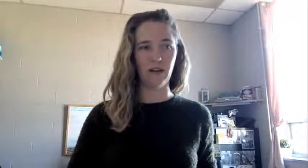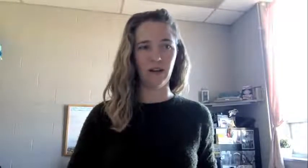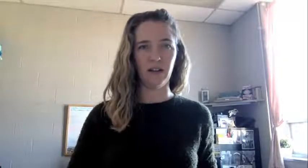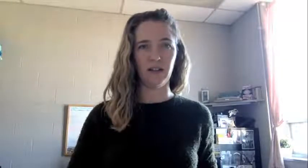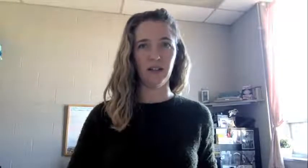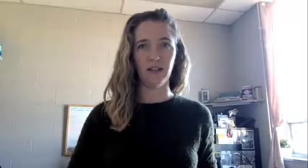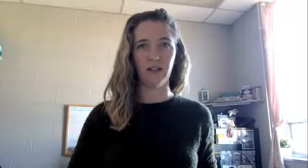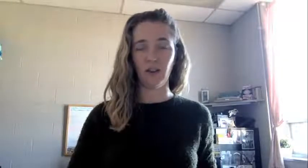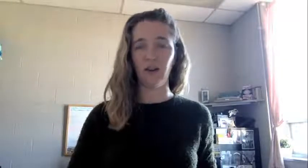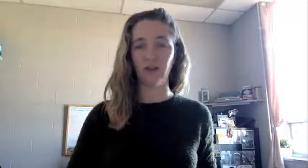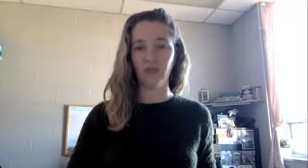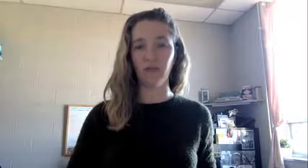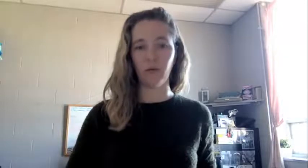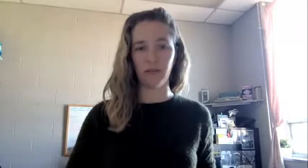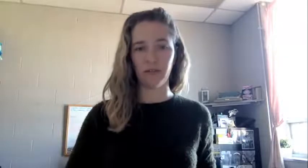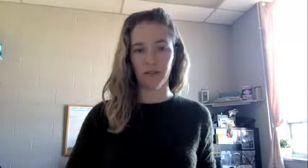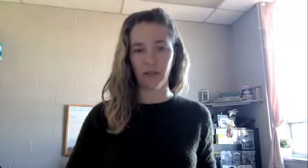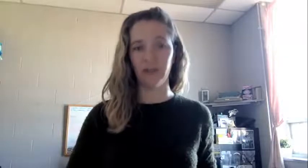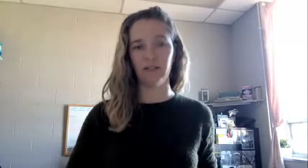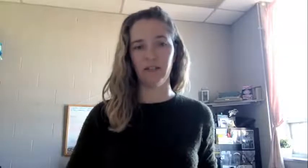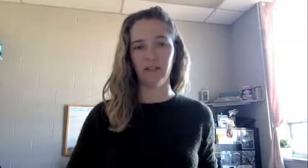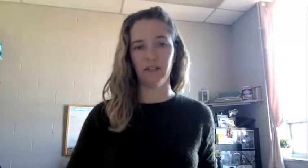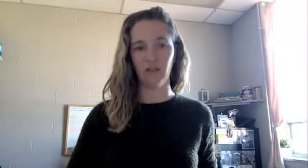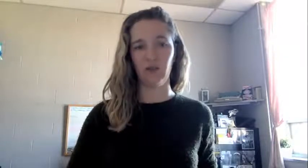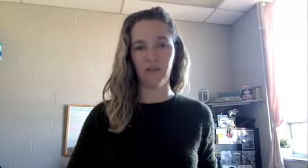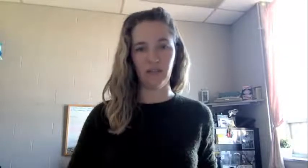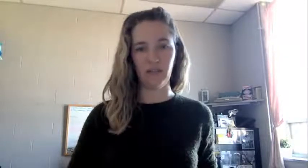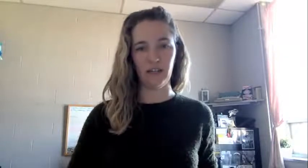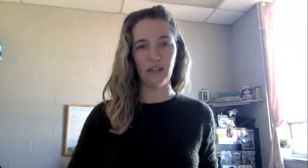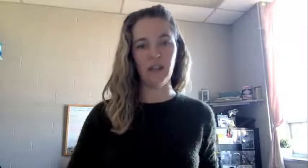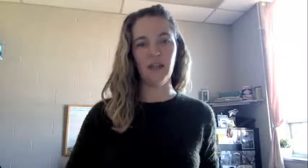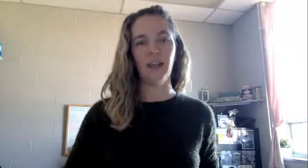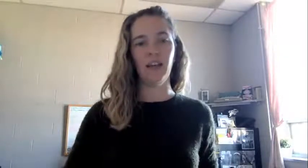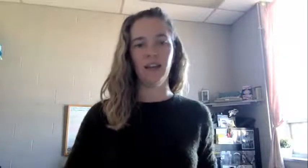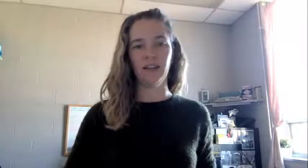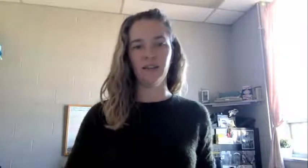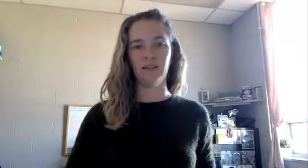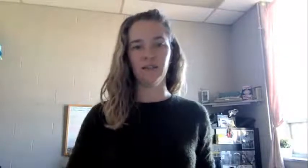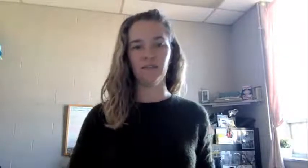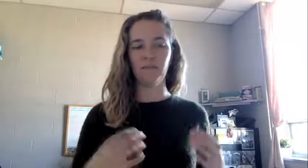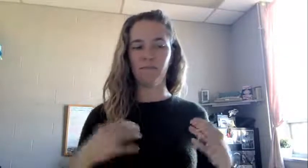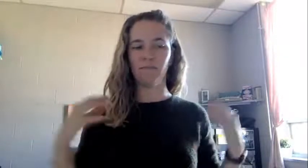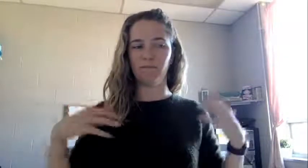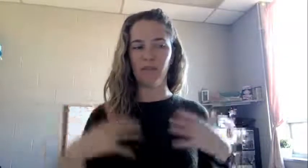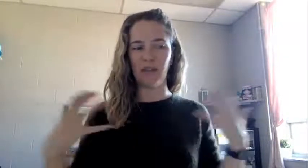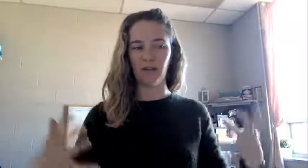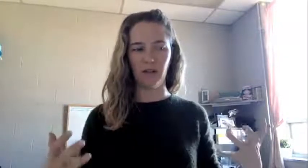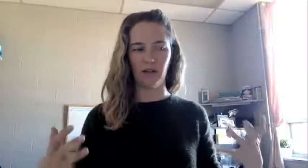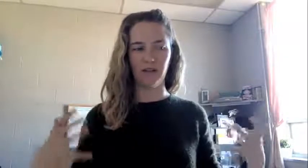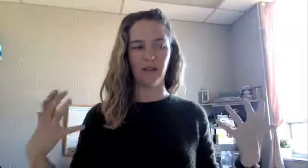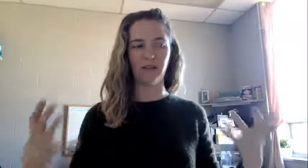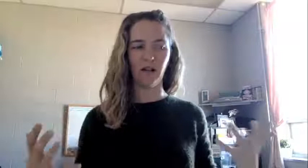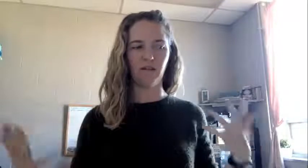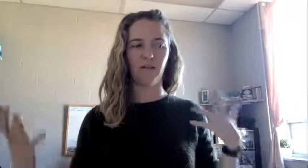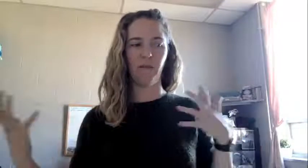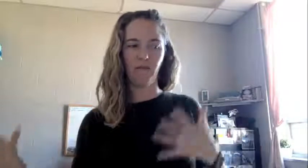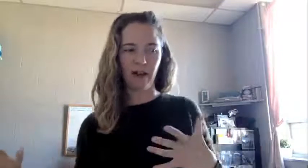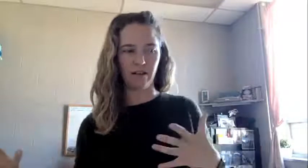until I taught a travel course in Ireland in 2015. And the experience myself from the faculty